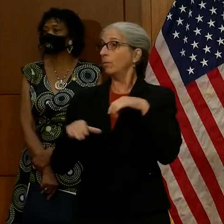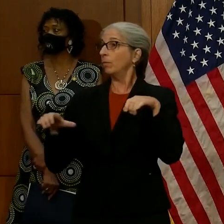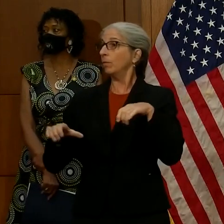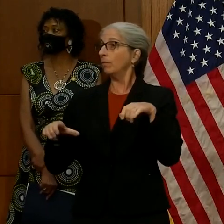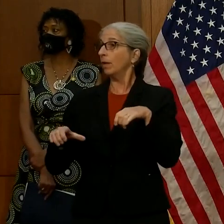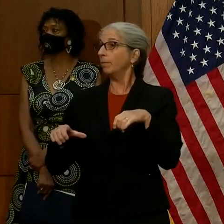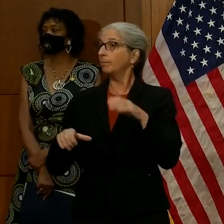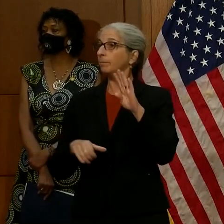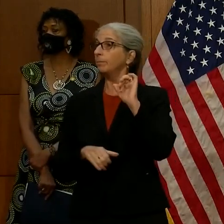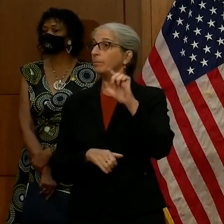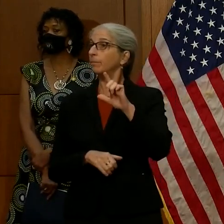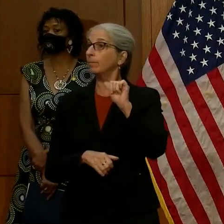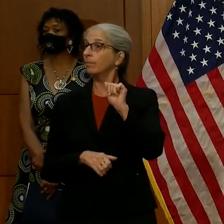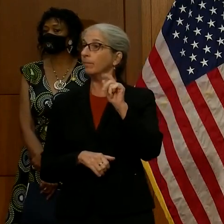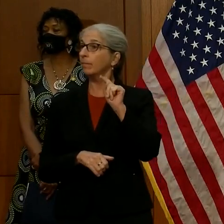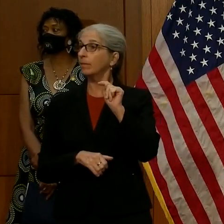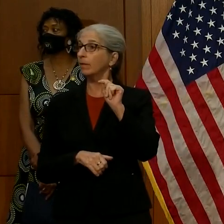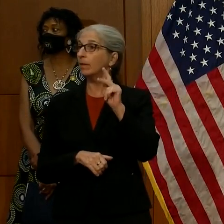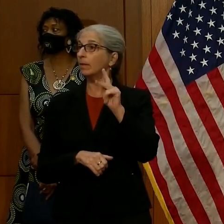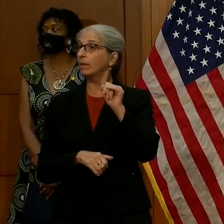Bill Atkinson with the Progress Index.